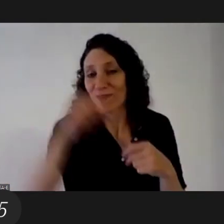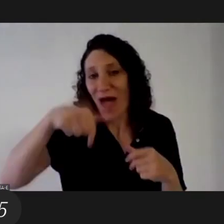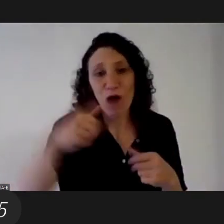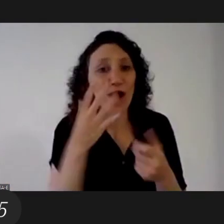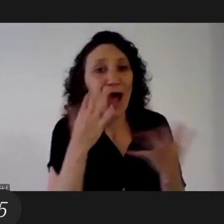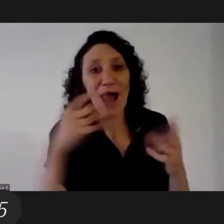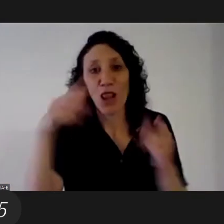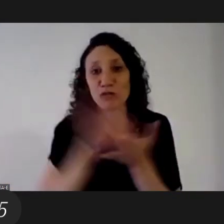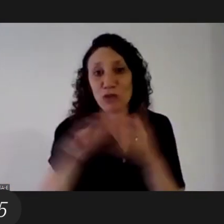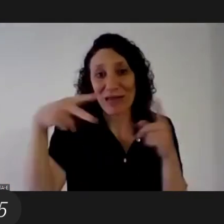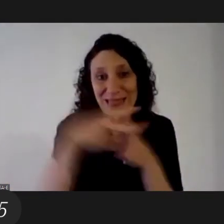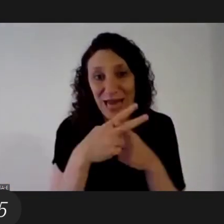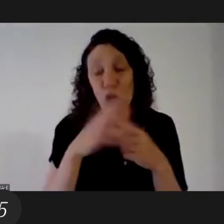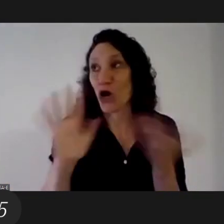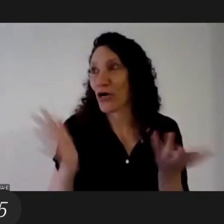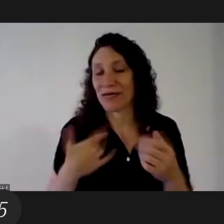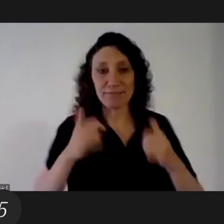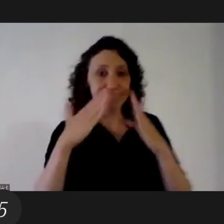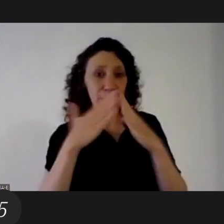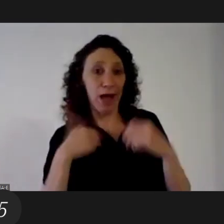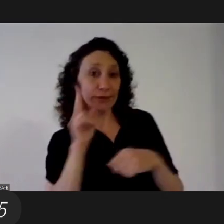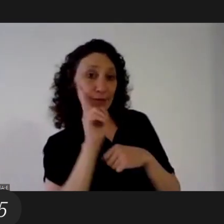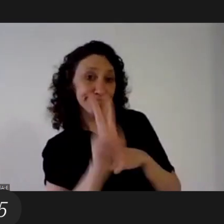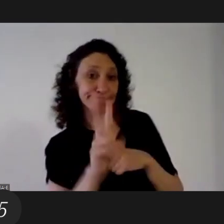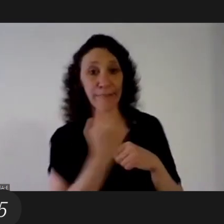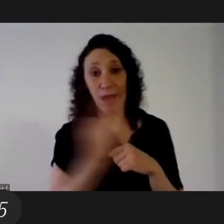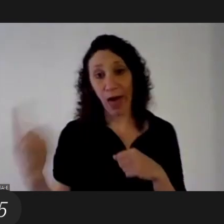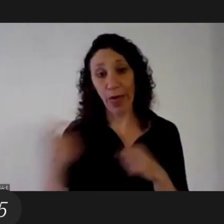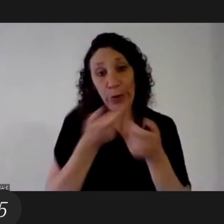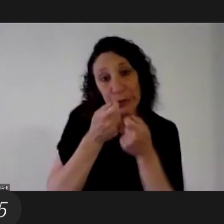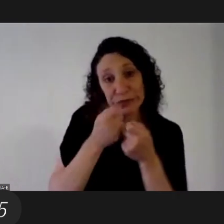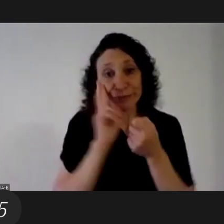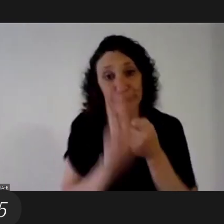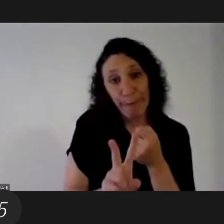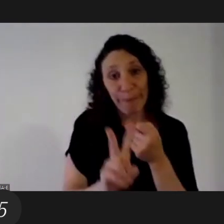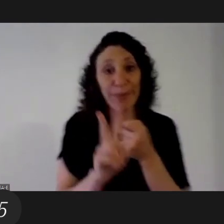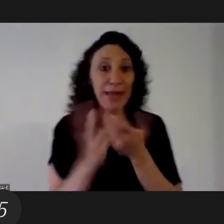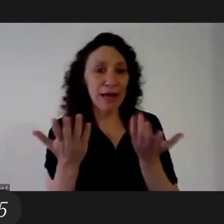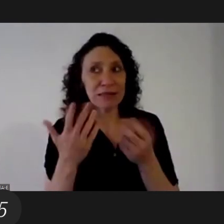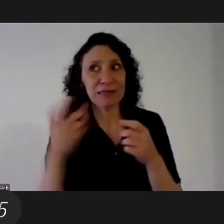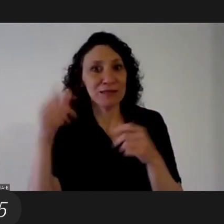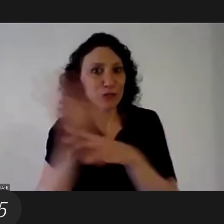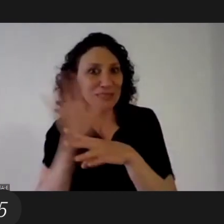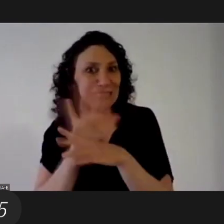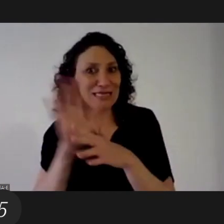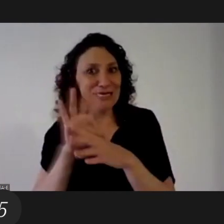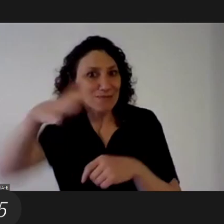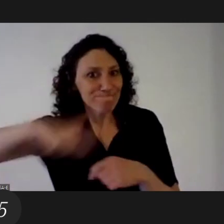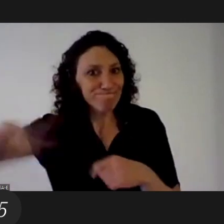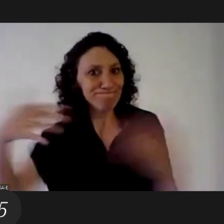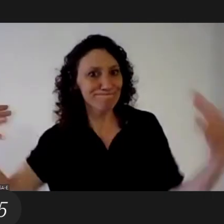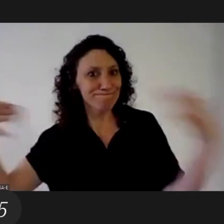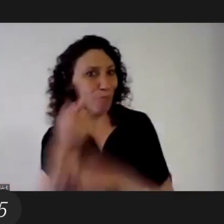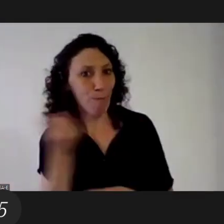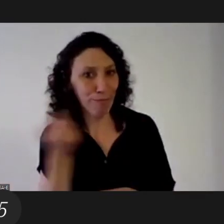something about technology that leaves us more isolated more and more each with his or her uh device